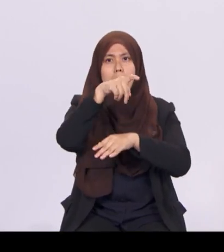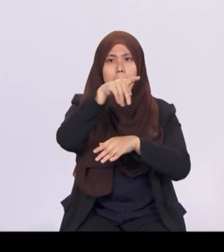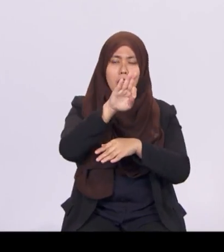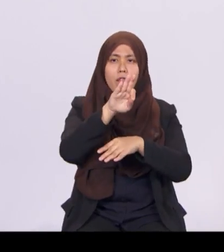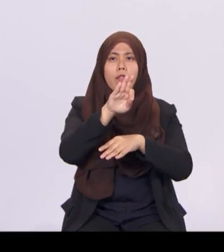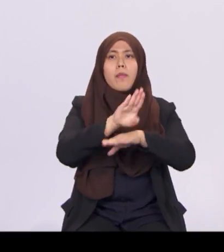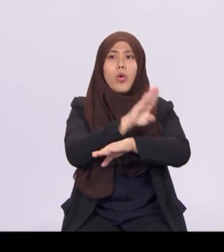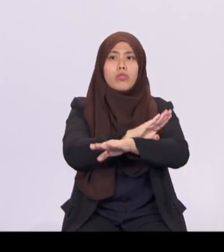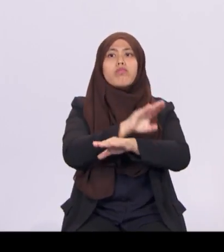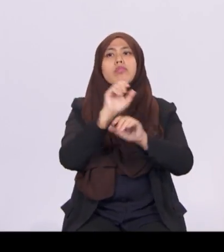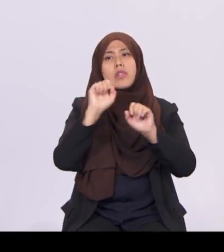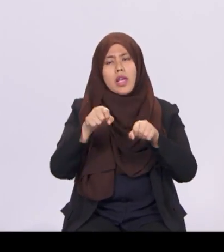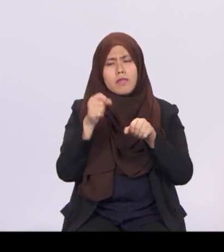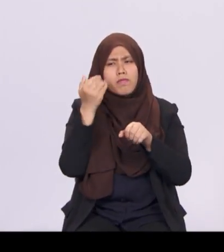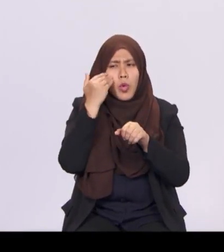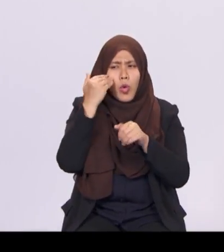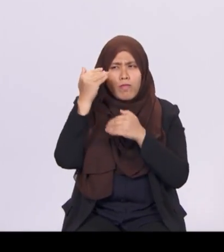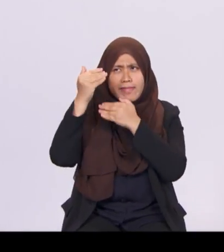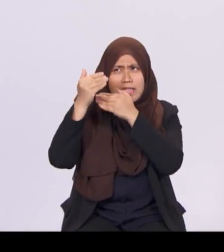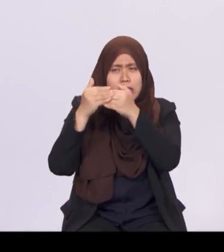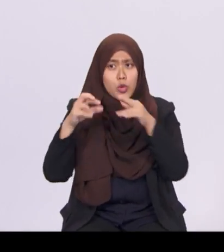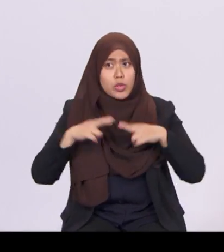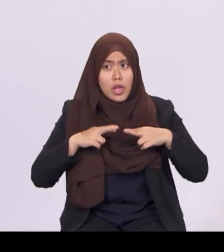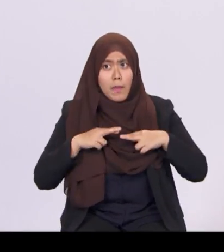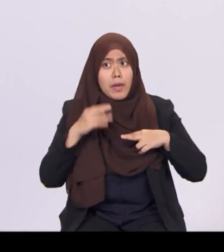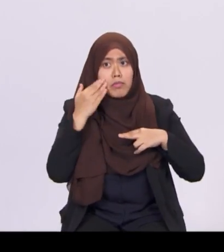them to make better informed decisions at these major milestones.